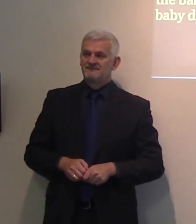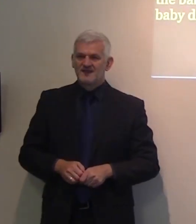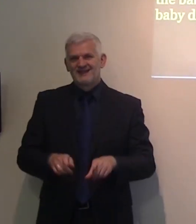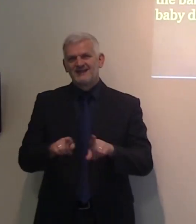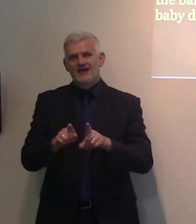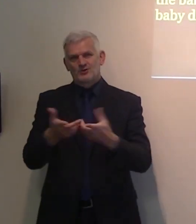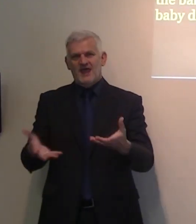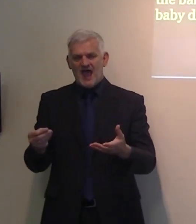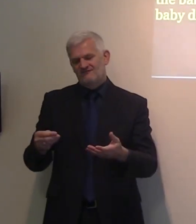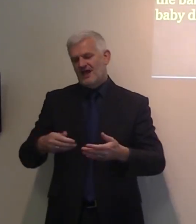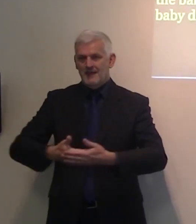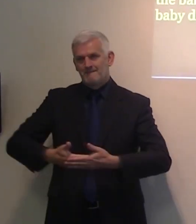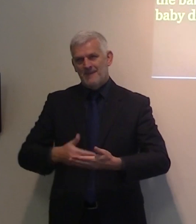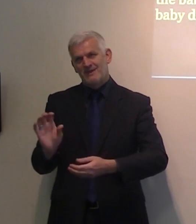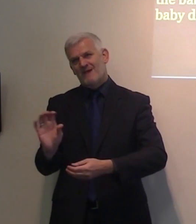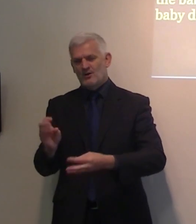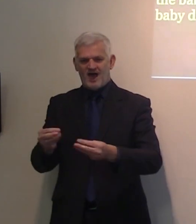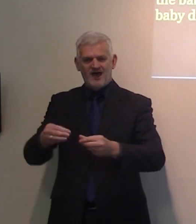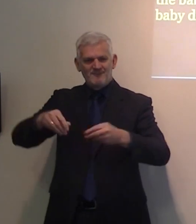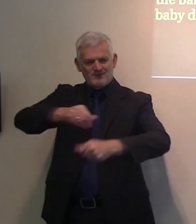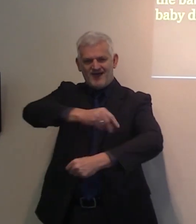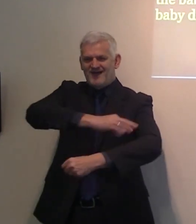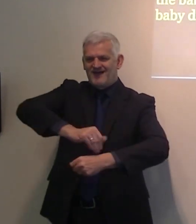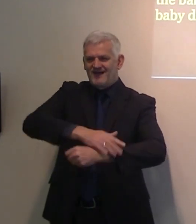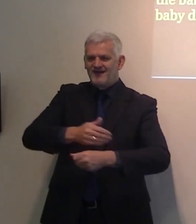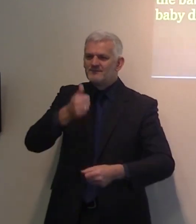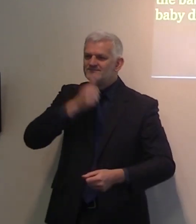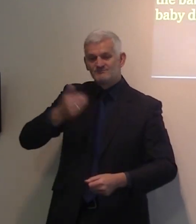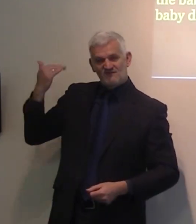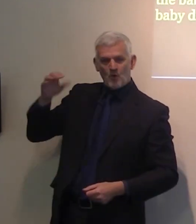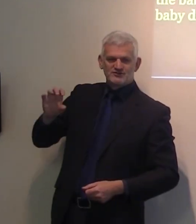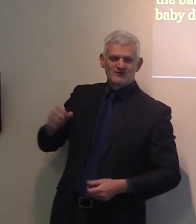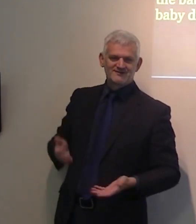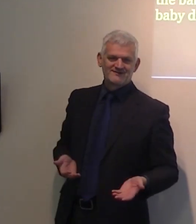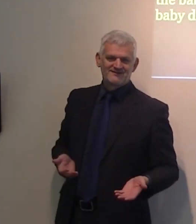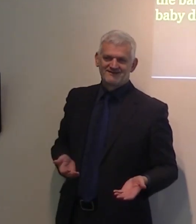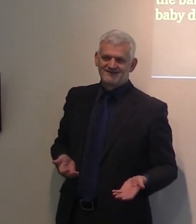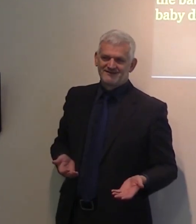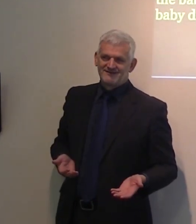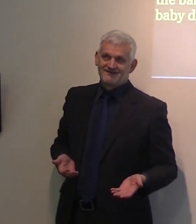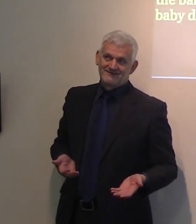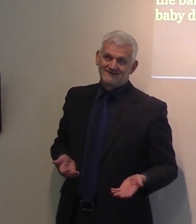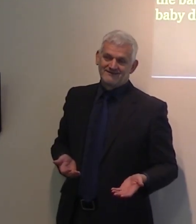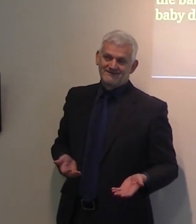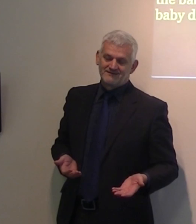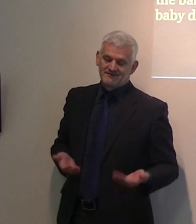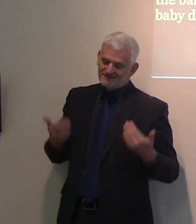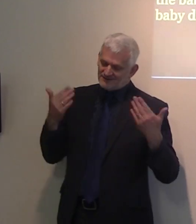That's the way, that's the way they used it in that time. I don't know which company, but this is how they used it